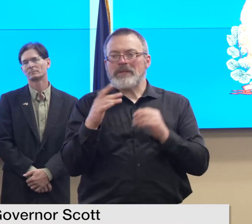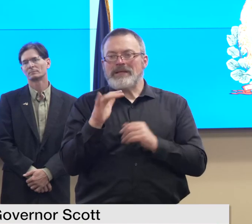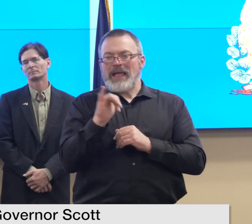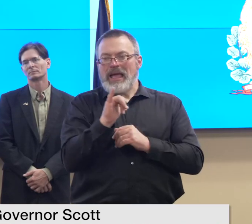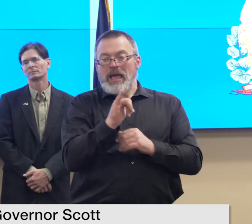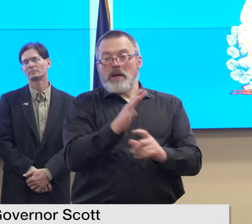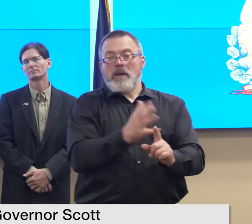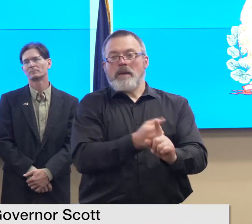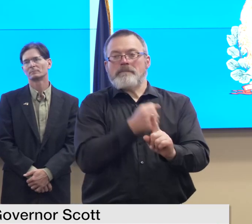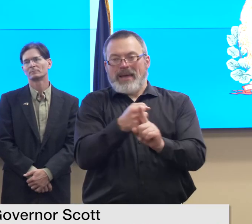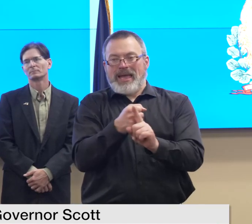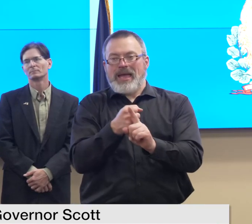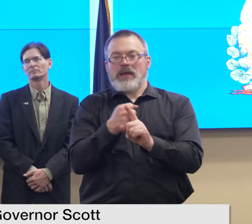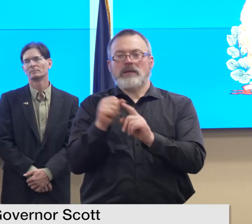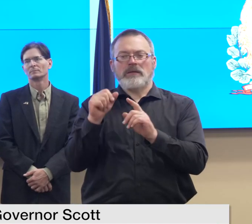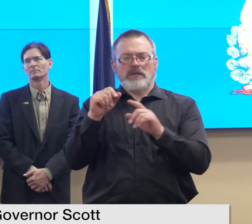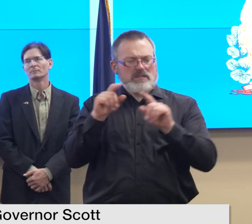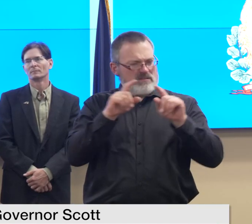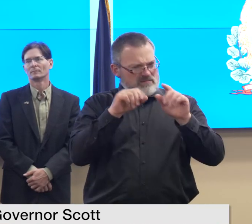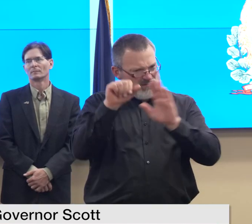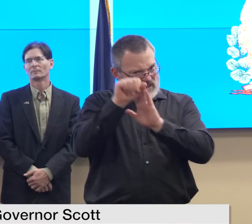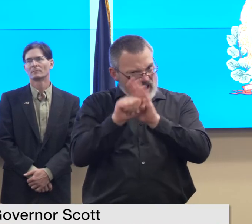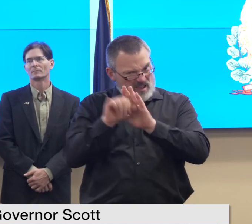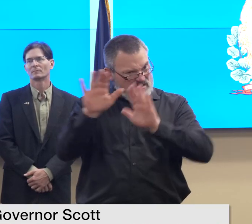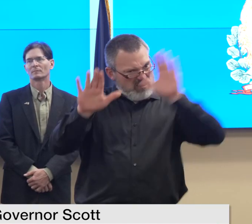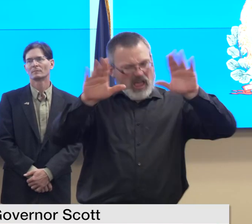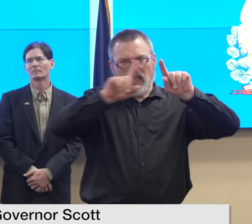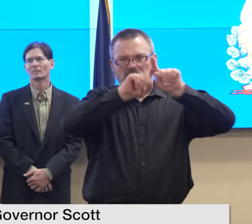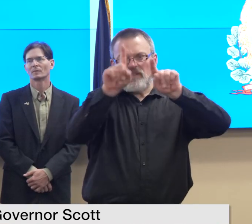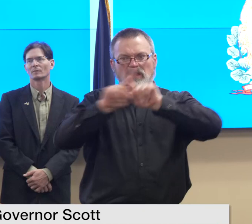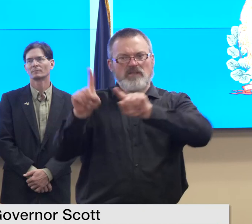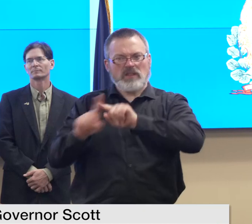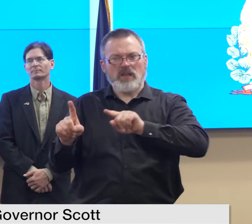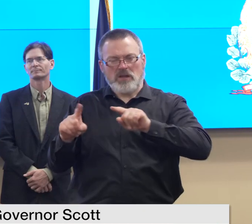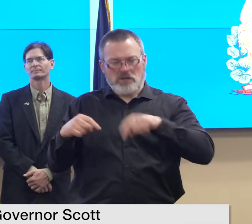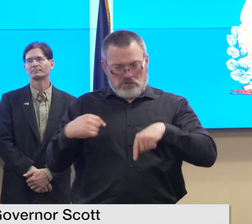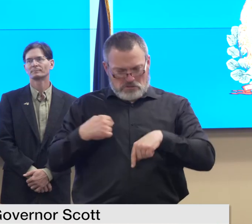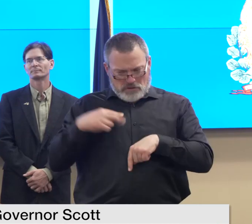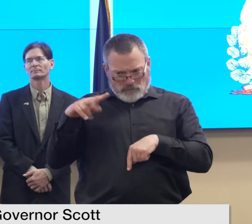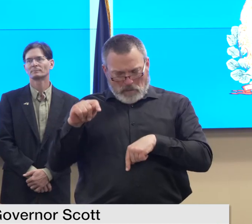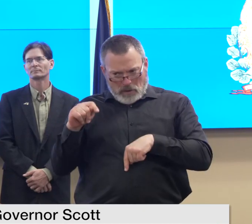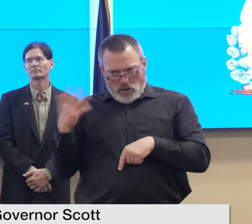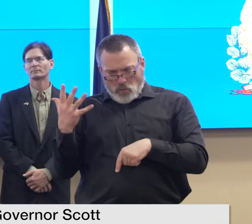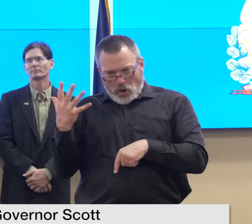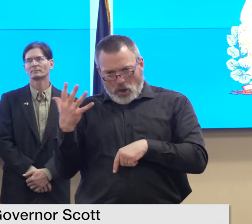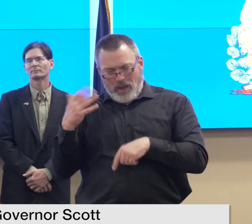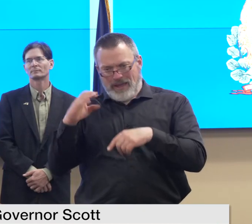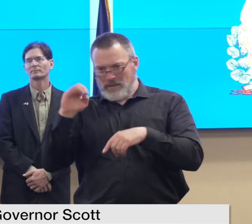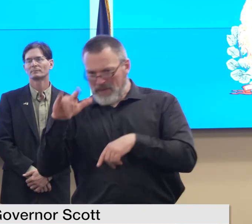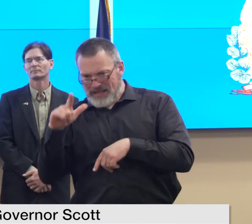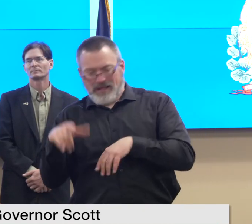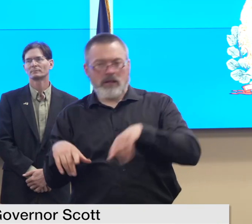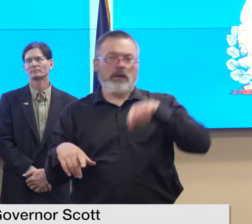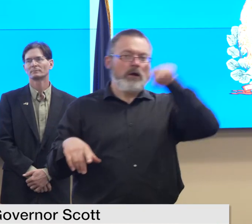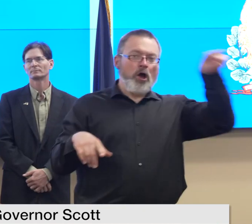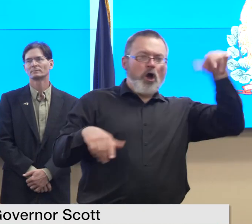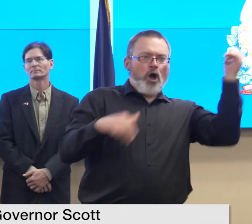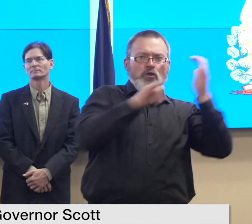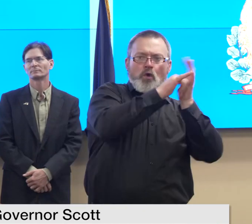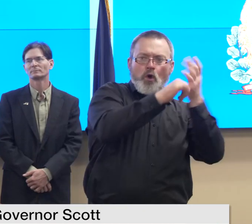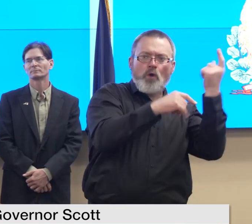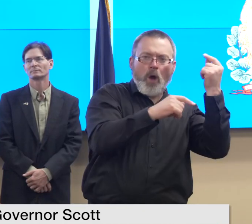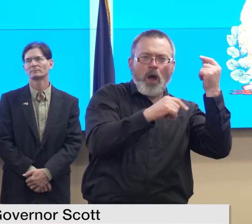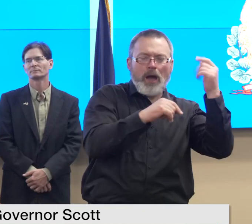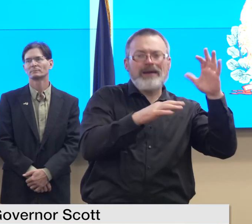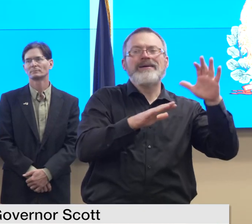states in different ways so i think again we as a society have to learn how we